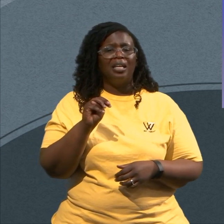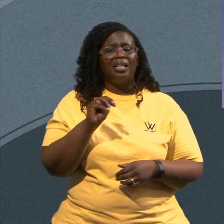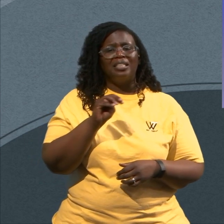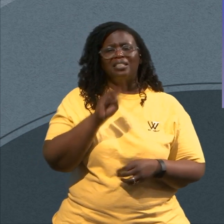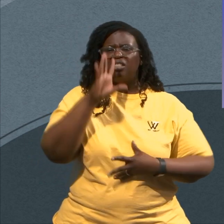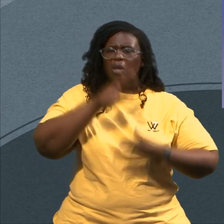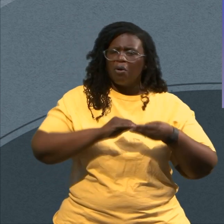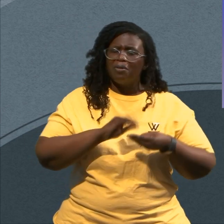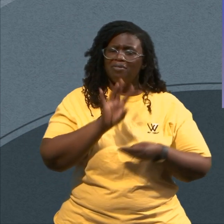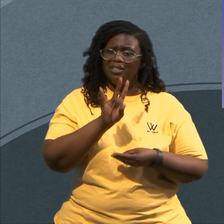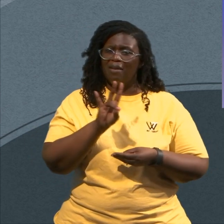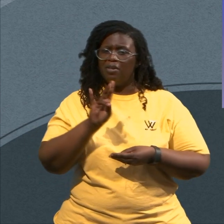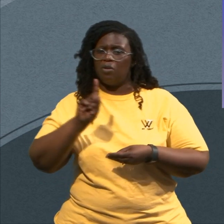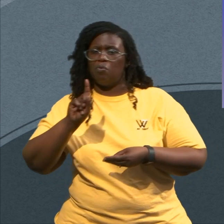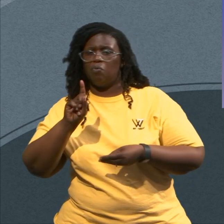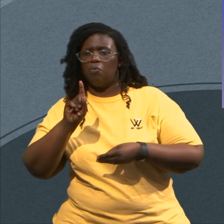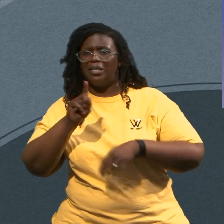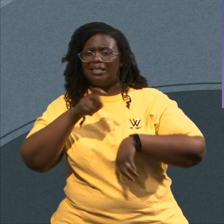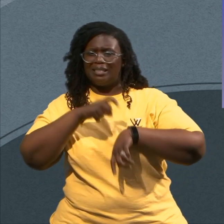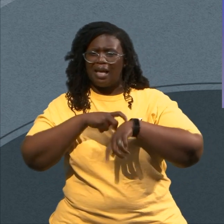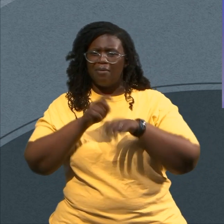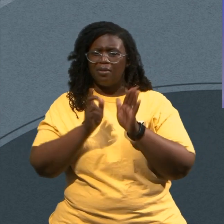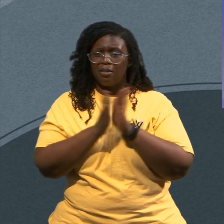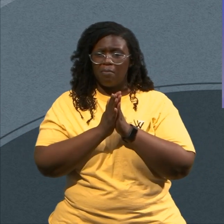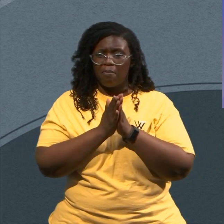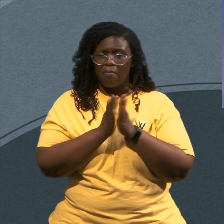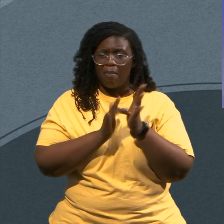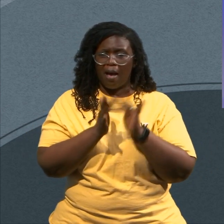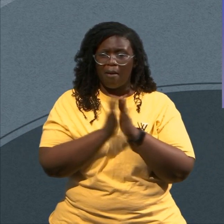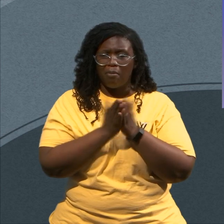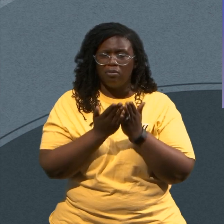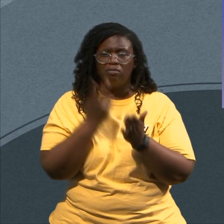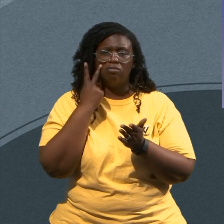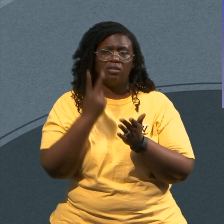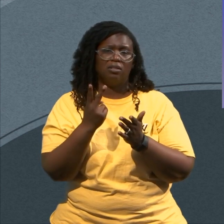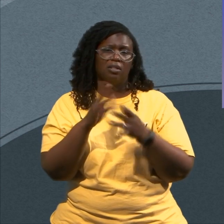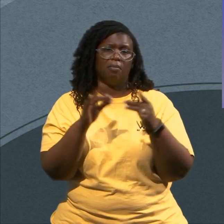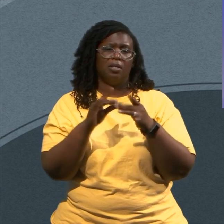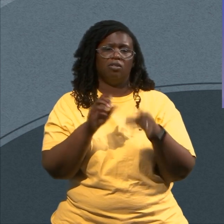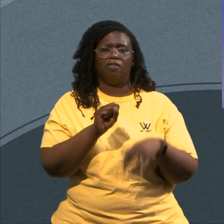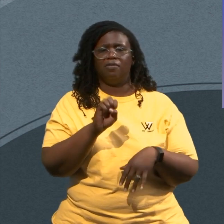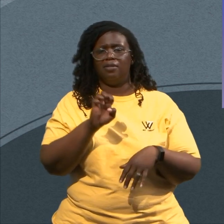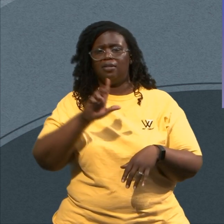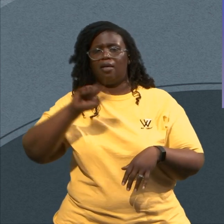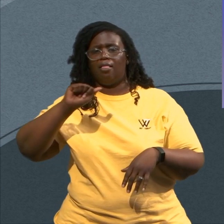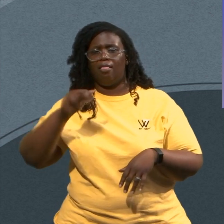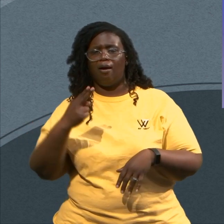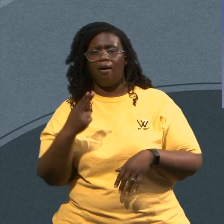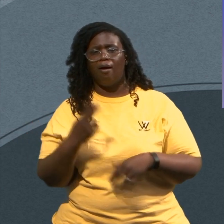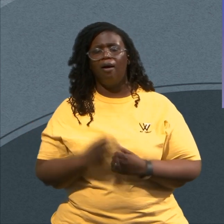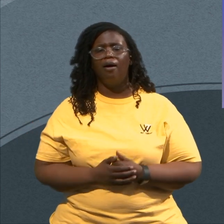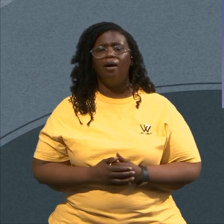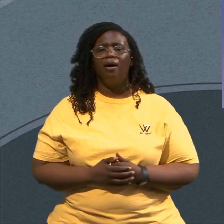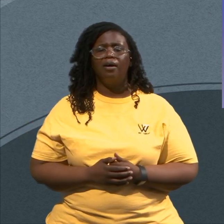Is Selah Mentioned Some suggest That it is Really A